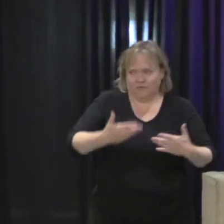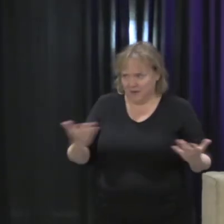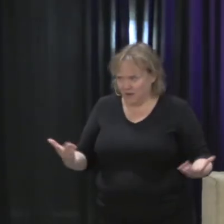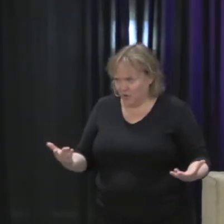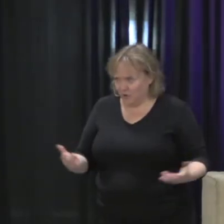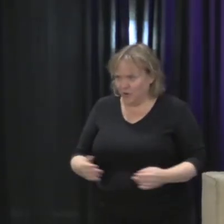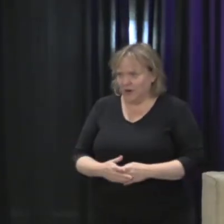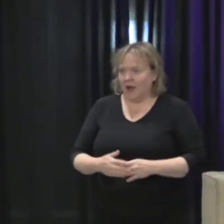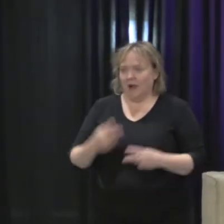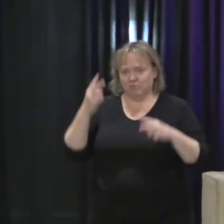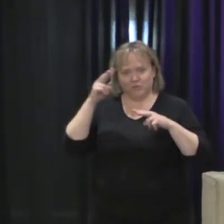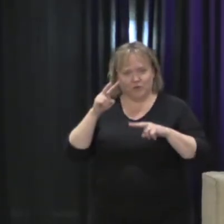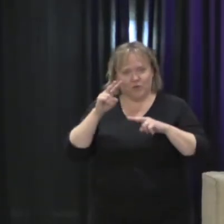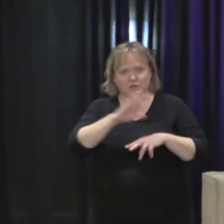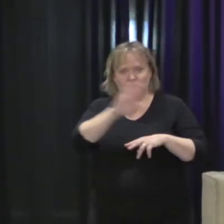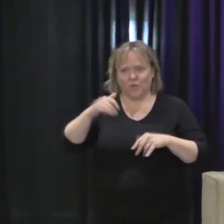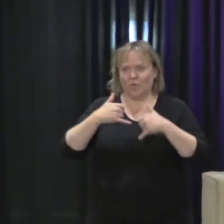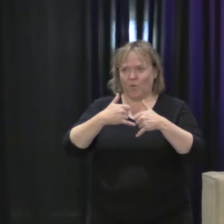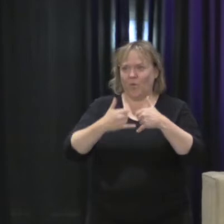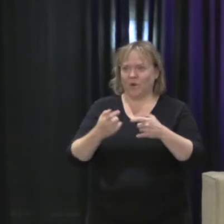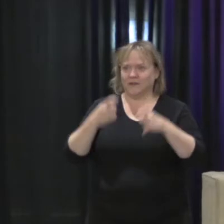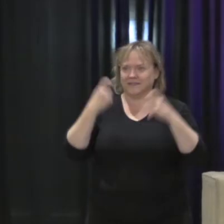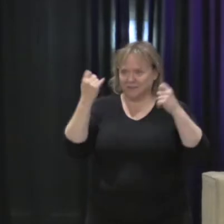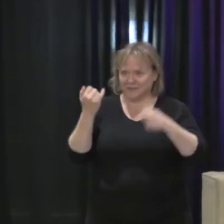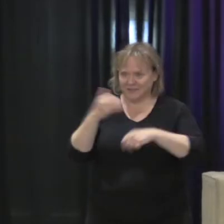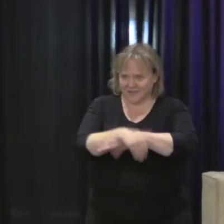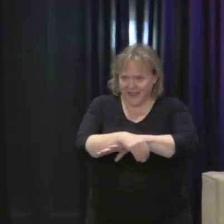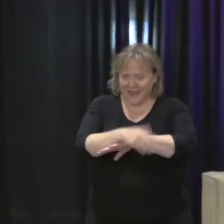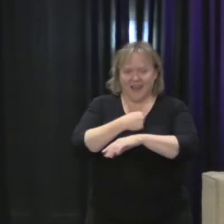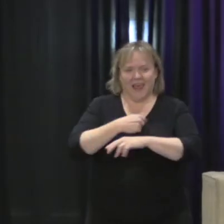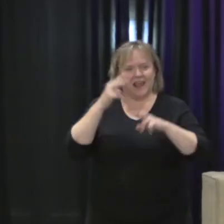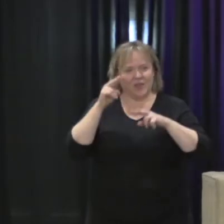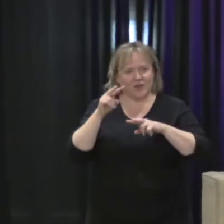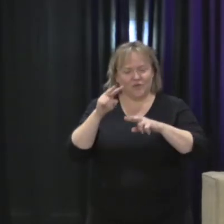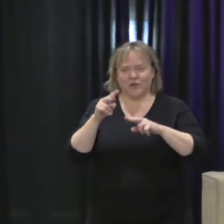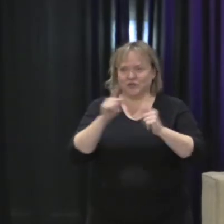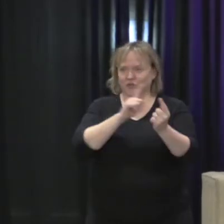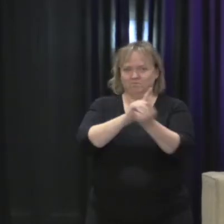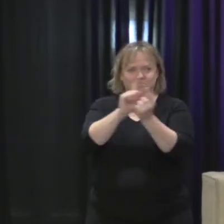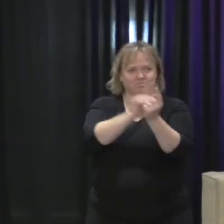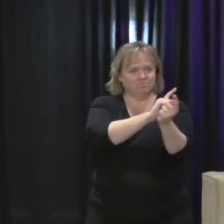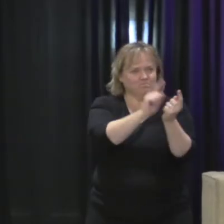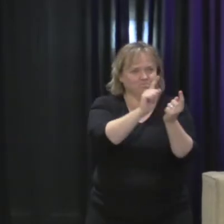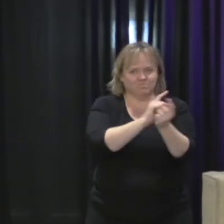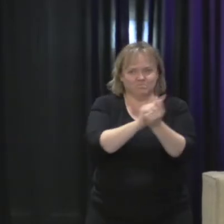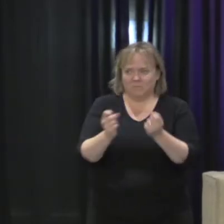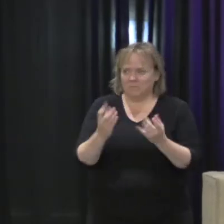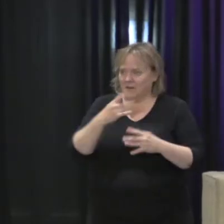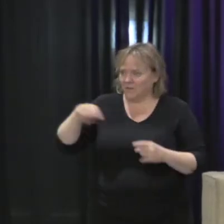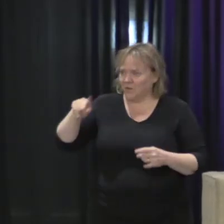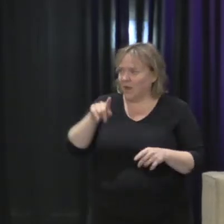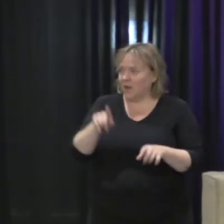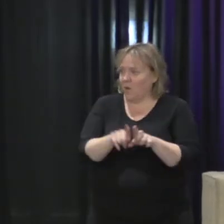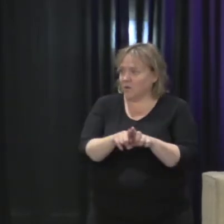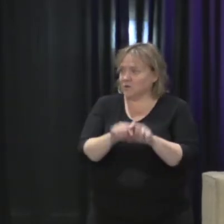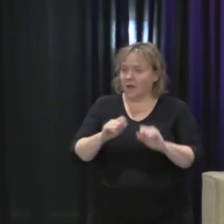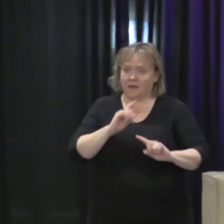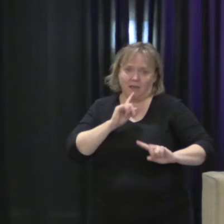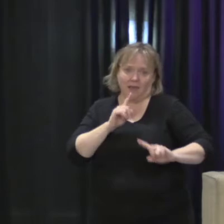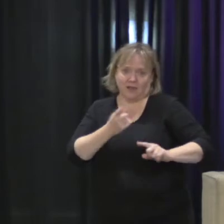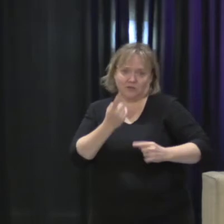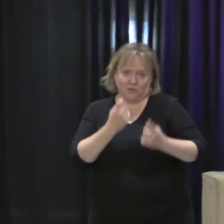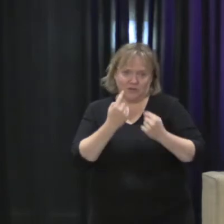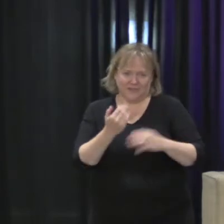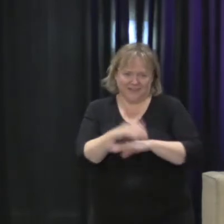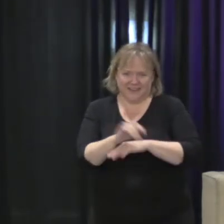And I look forward to the award ceremony tonight. I look forward to getting to know many of you. And I'm happy to answer any questions that you might have.